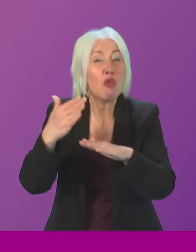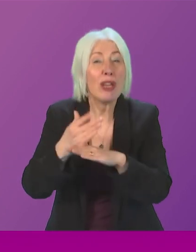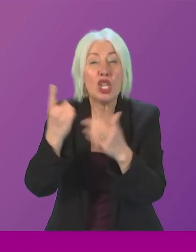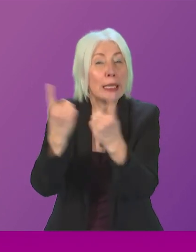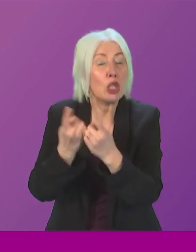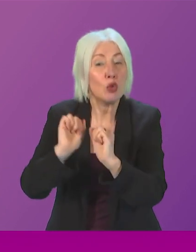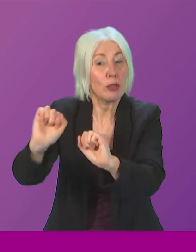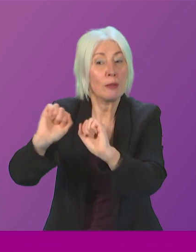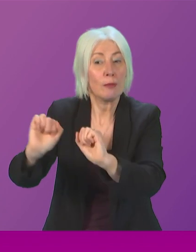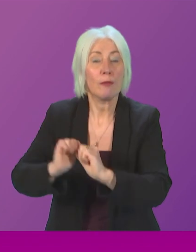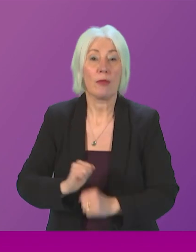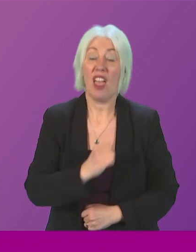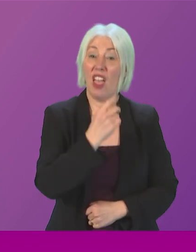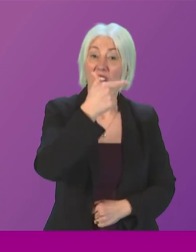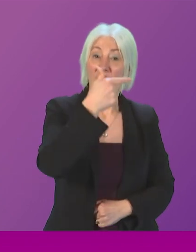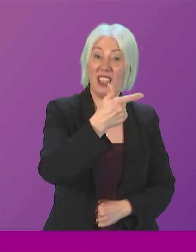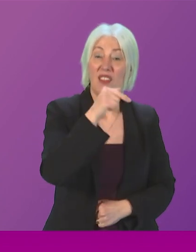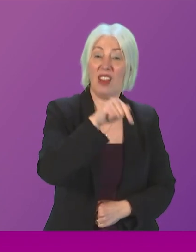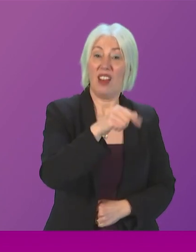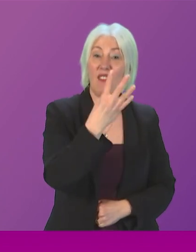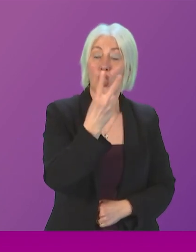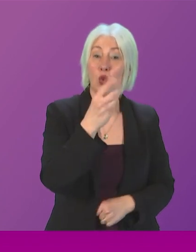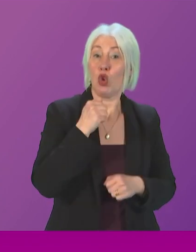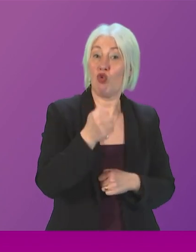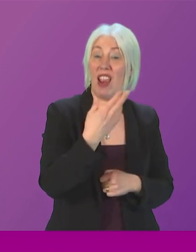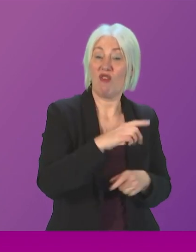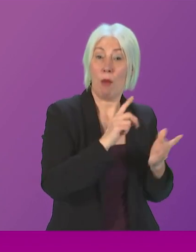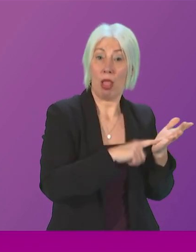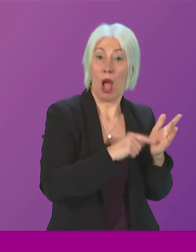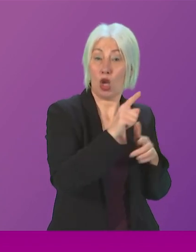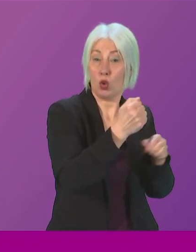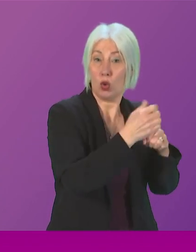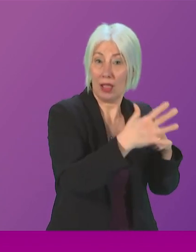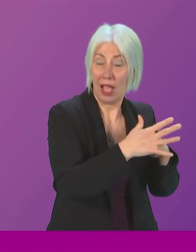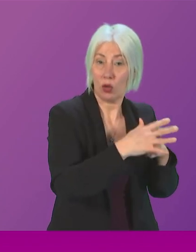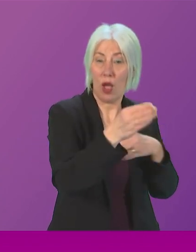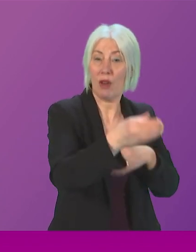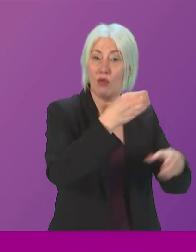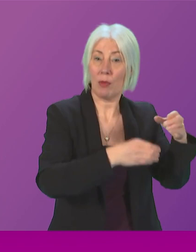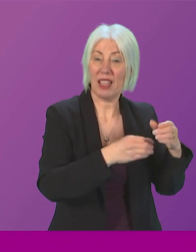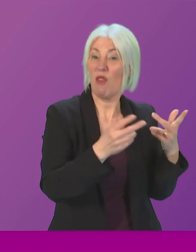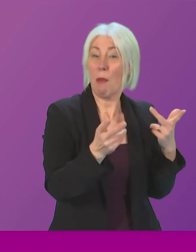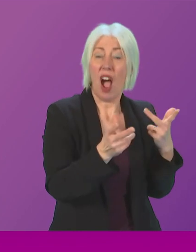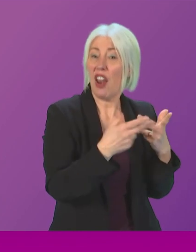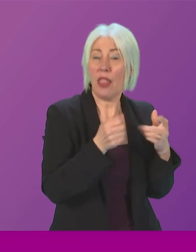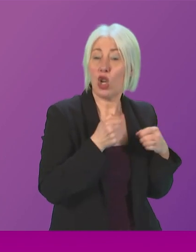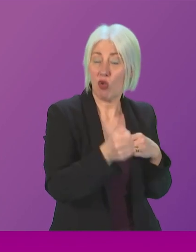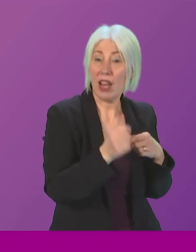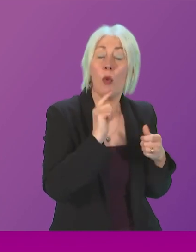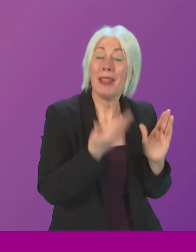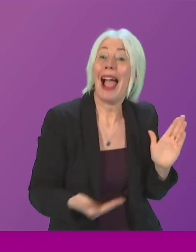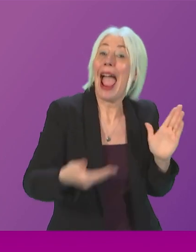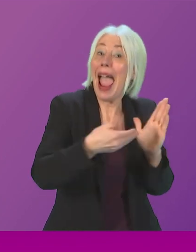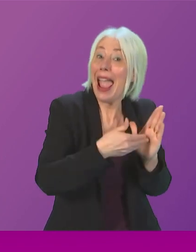Scotrail in terms of the 742 from Largs to Glasgow my understanding is that it's been replaced by the 754 from Adrosan to Glasgow an additional train